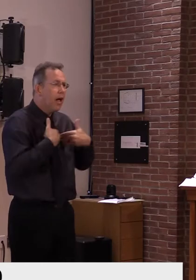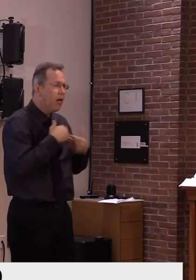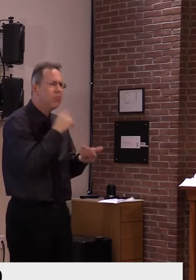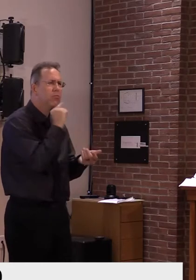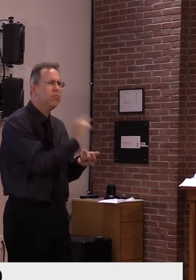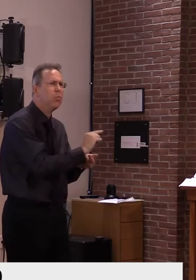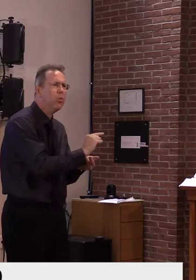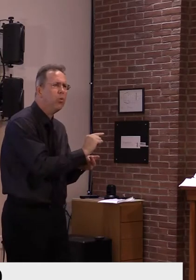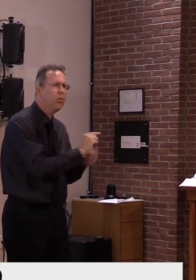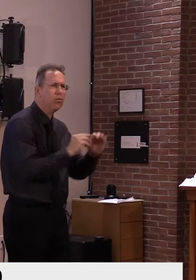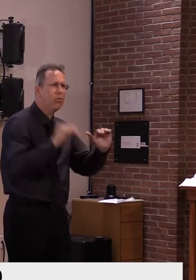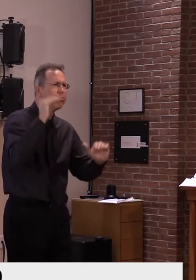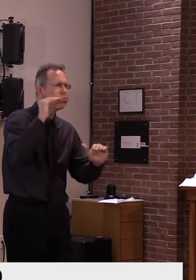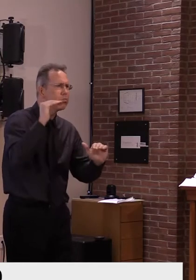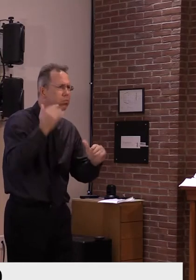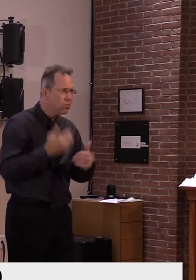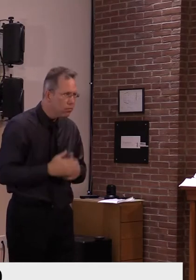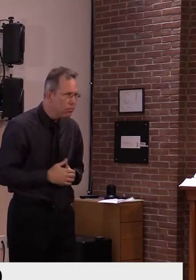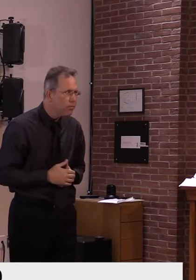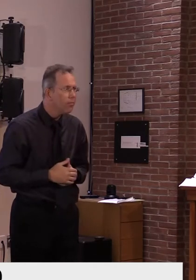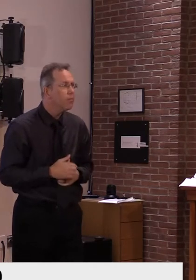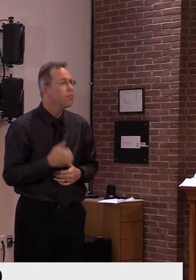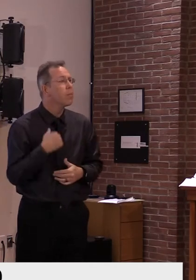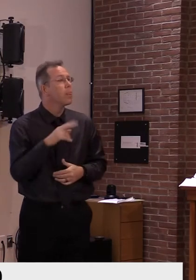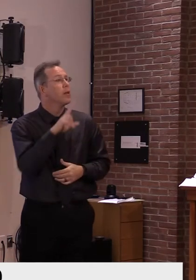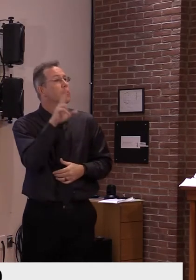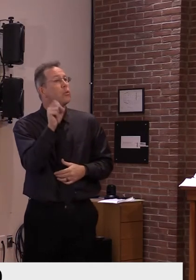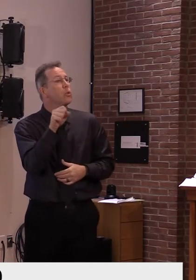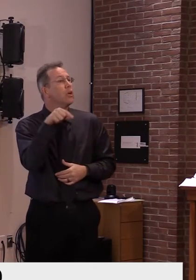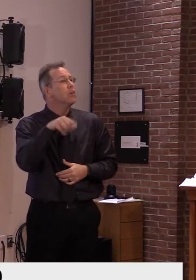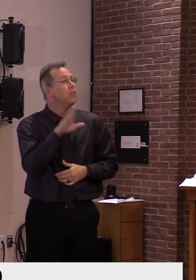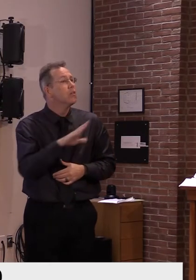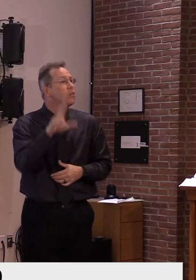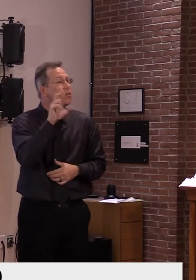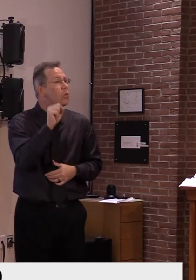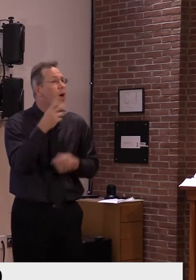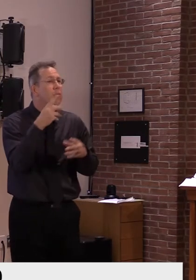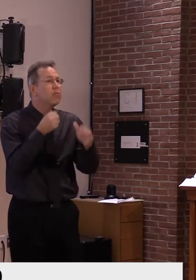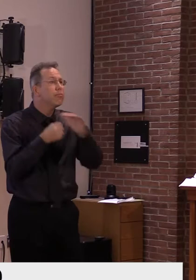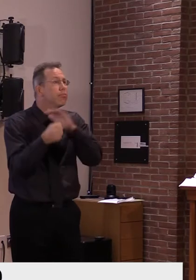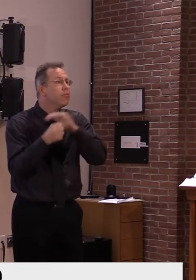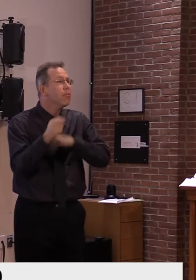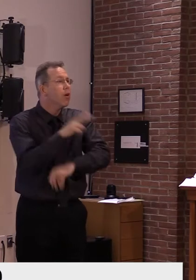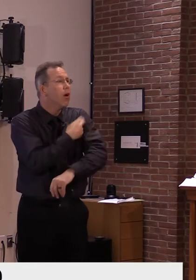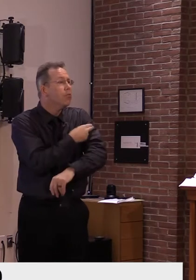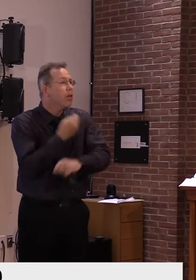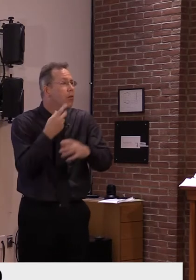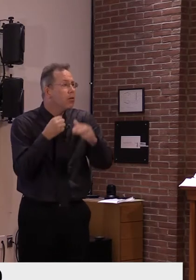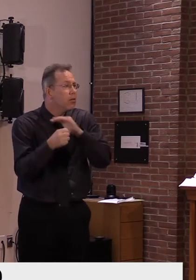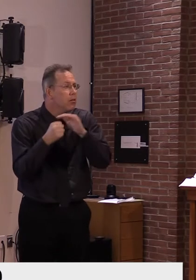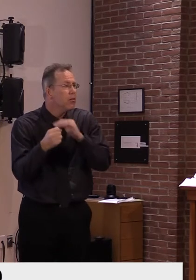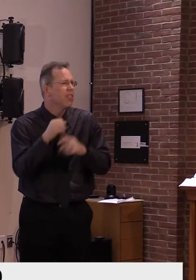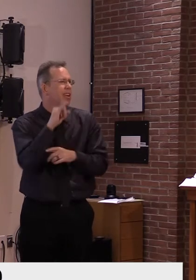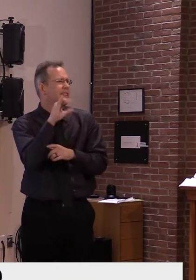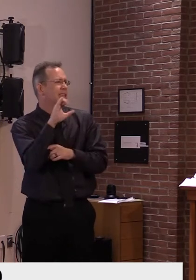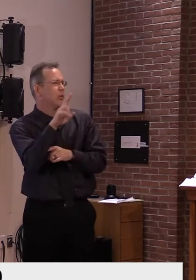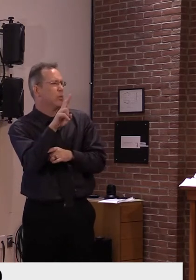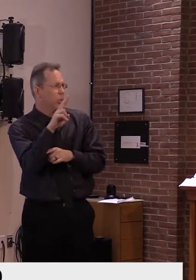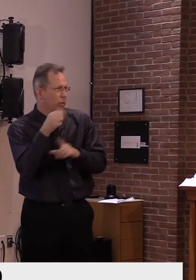going up again nationally, both general hospitalizations and ICU hospitalizations. Again, that's indicative of more virus circulating